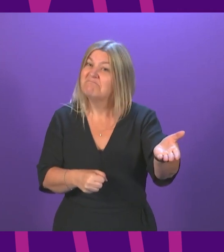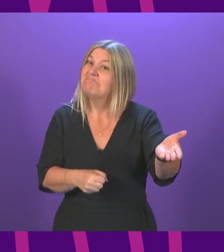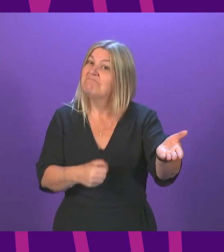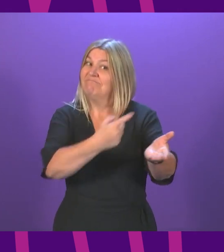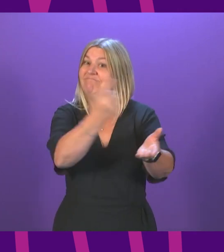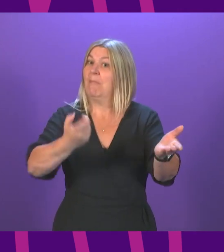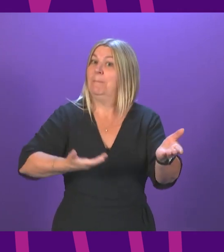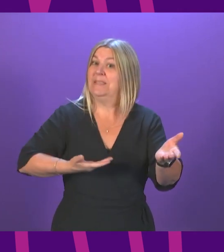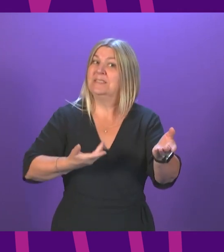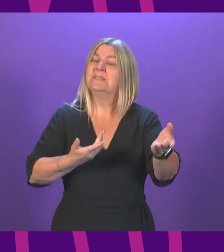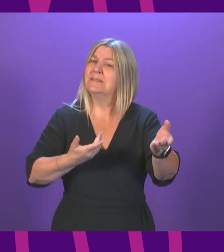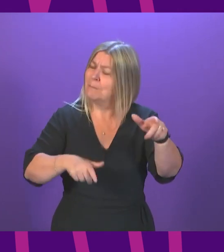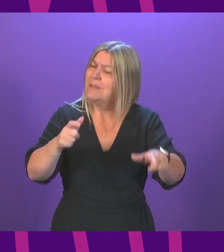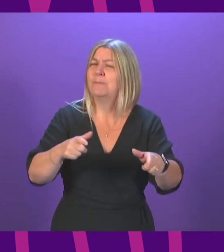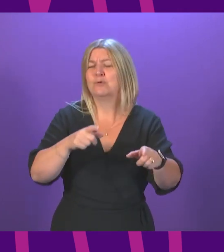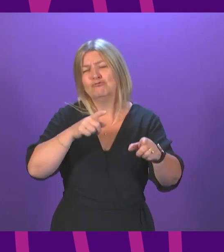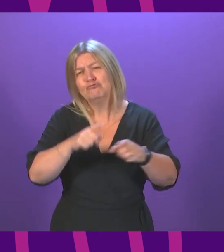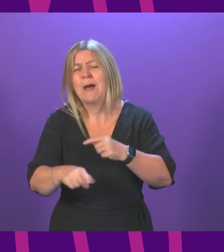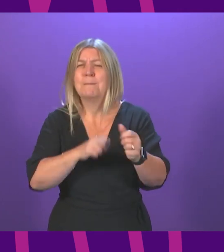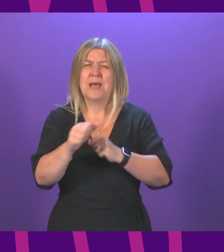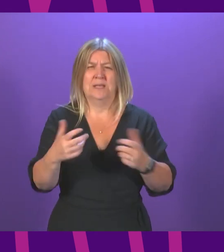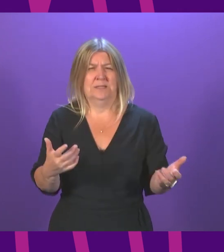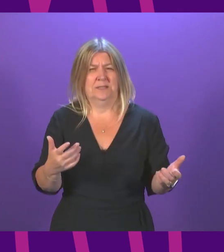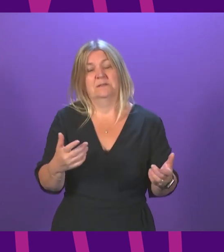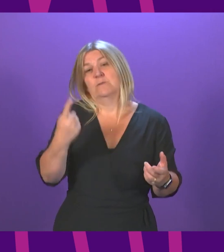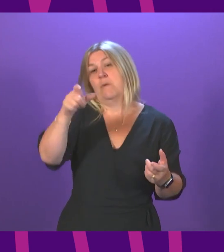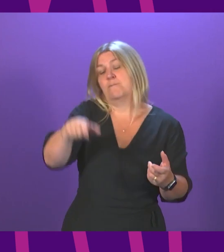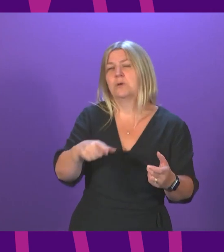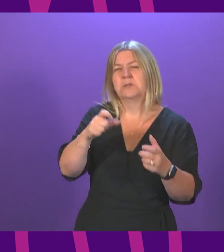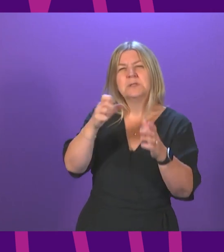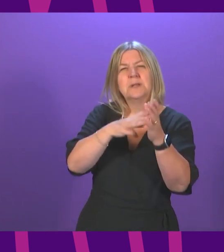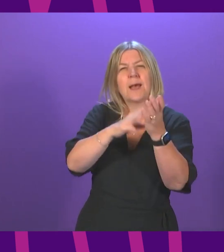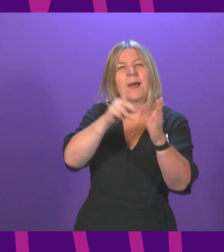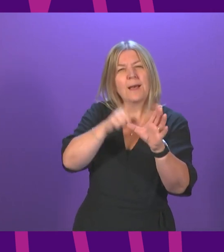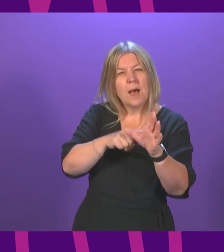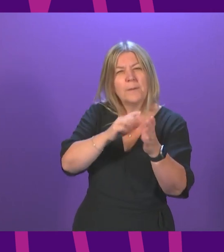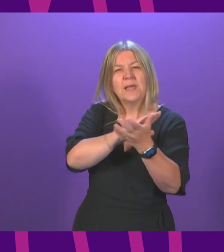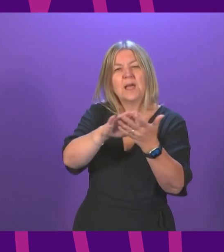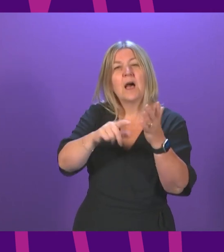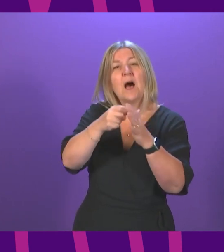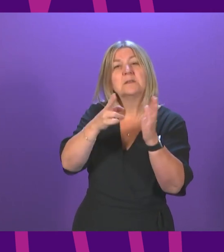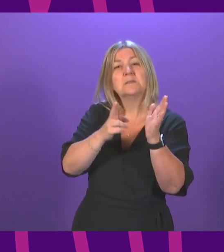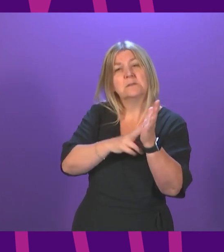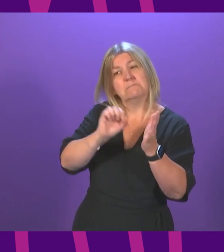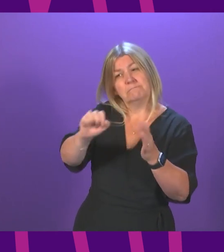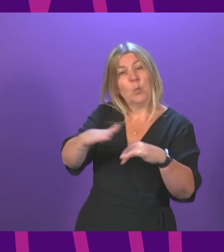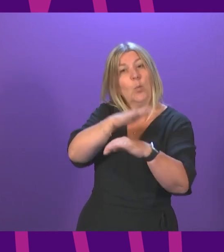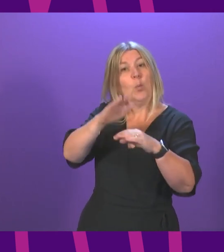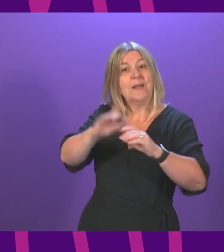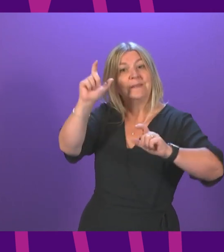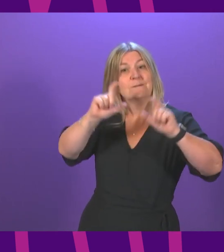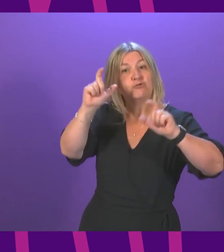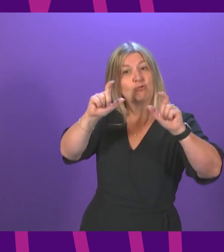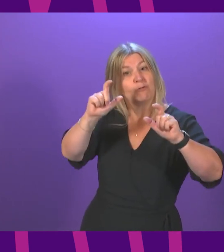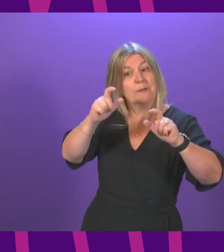people trying their best to get by. People like Cammie Hudson. Cammie has built a successful wedding photography business. Last year, he was meant to have